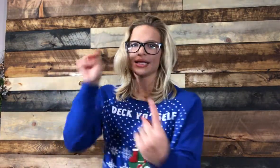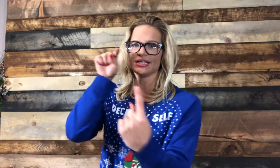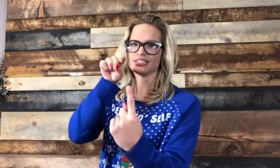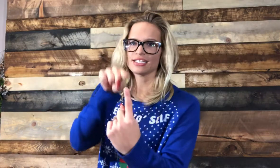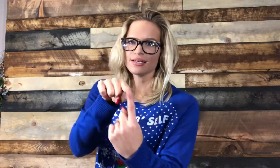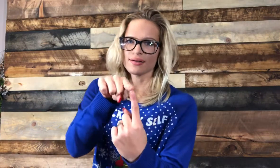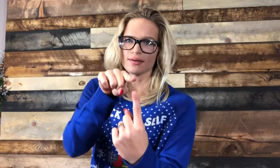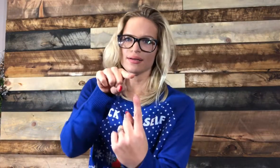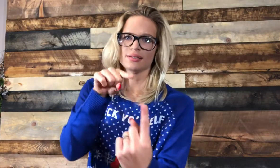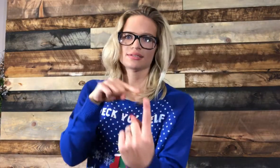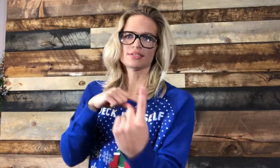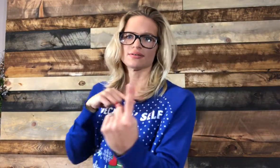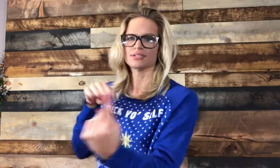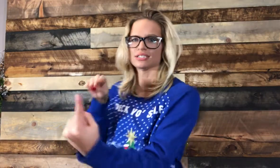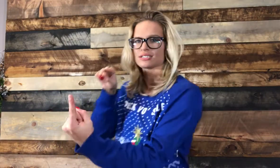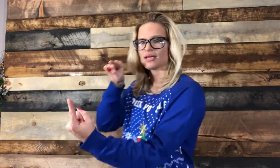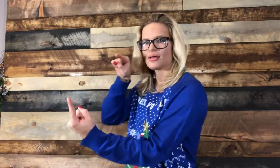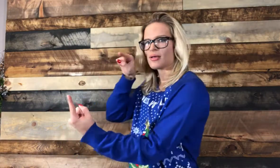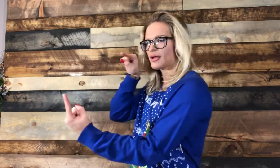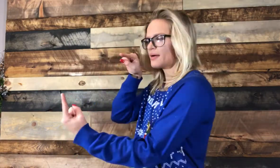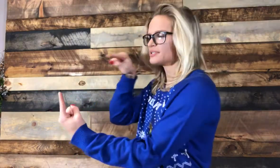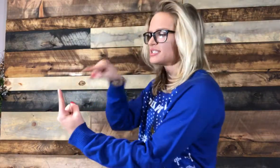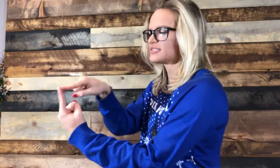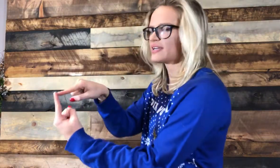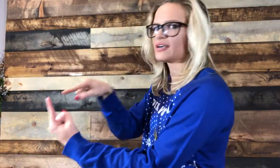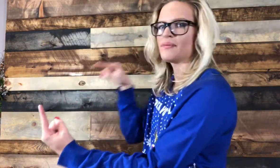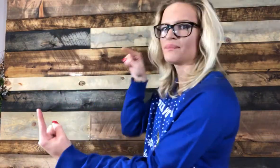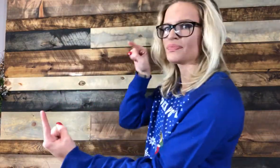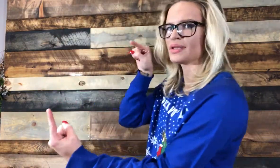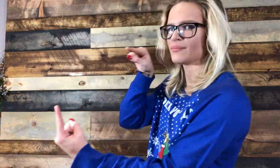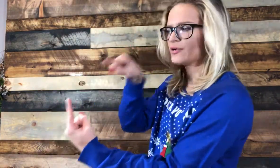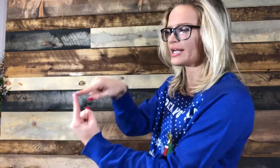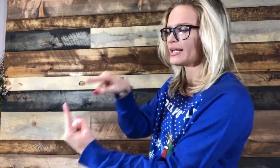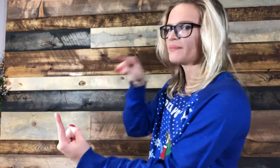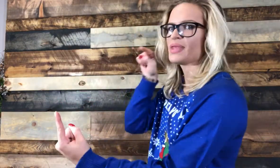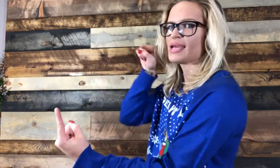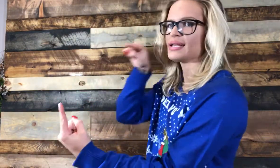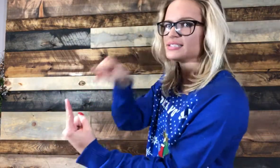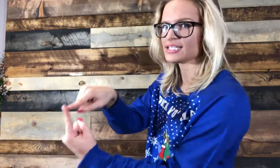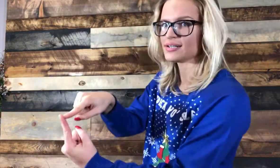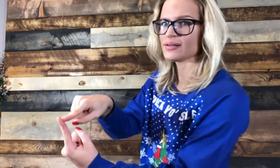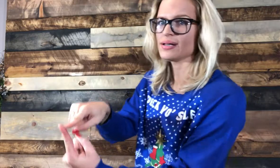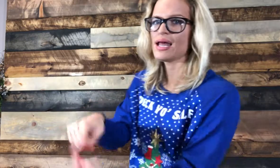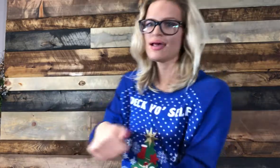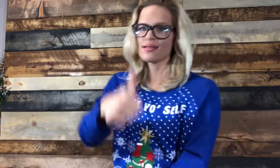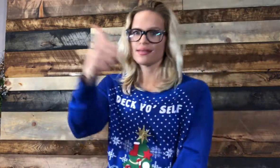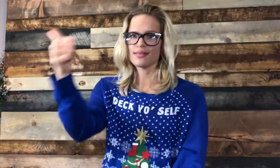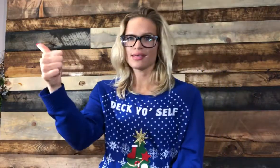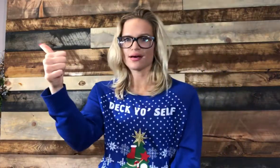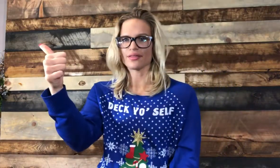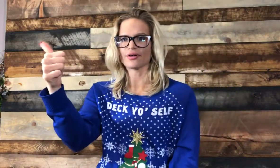Until. So just. Come to this finger. And point at it. Until. The other.